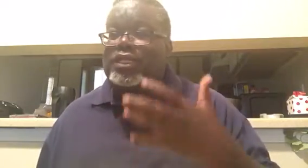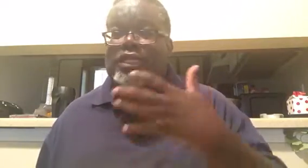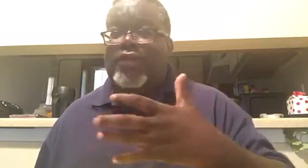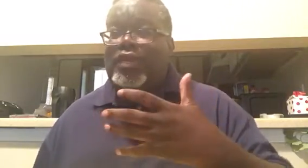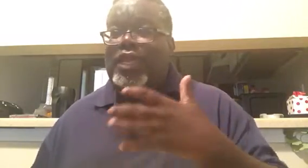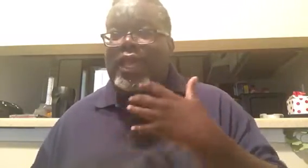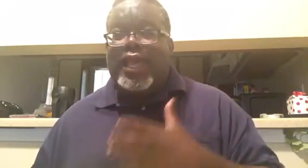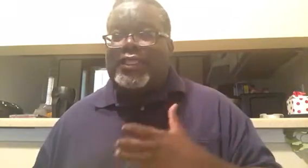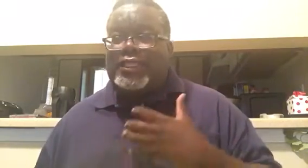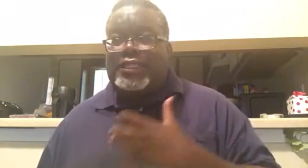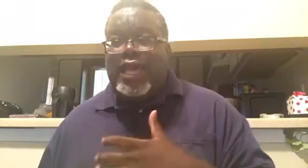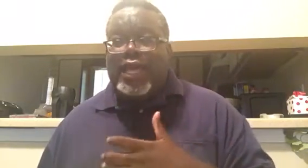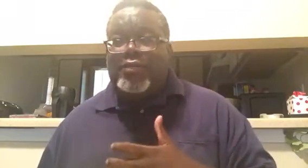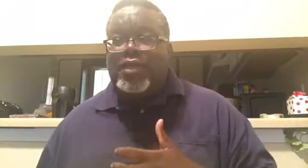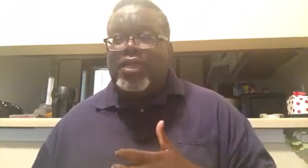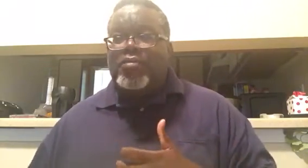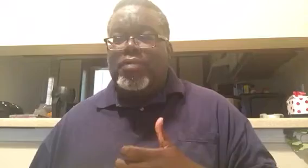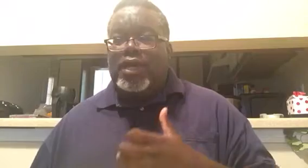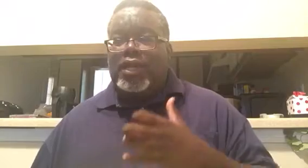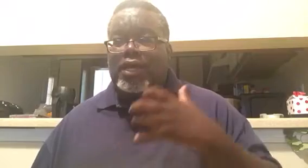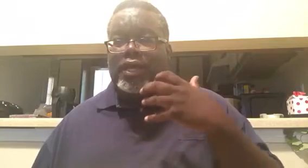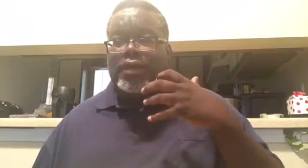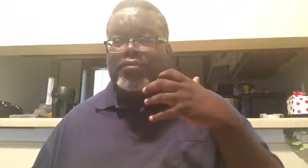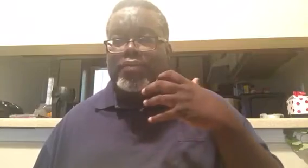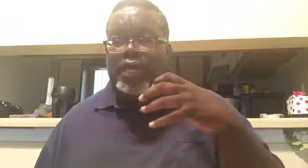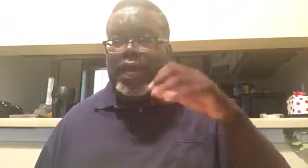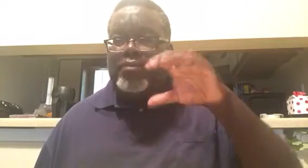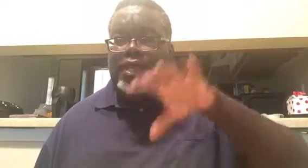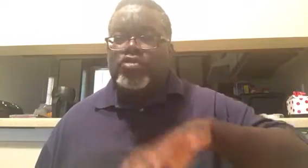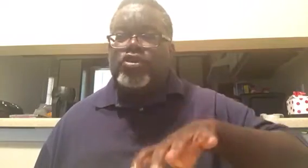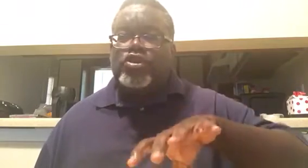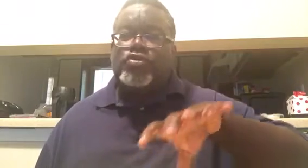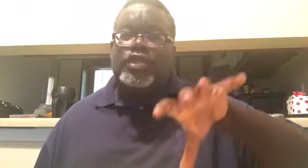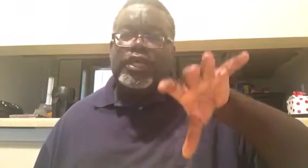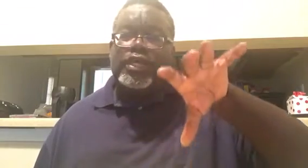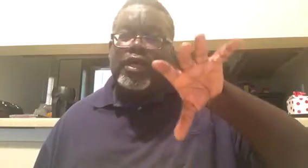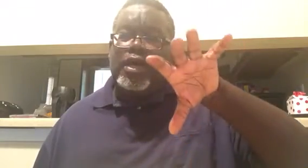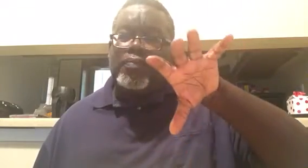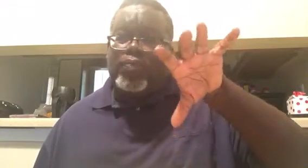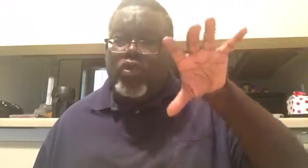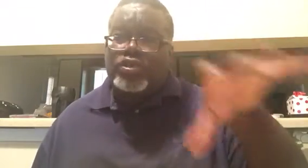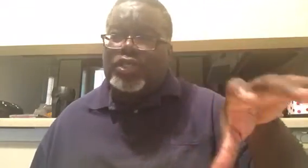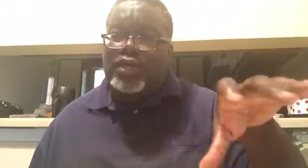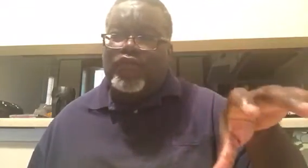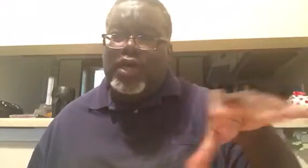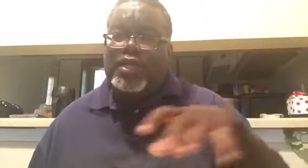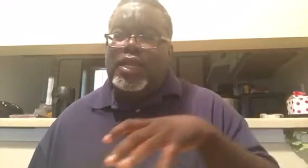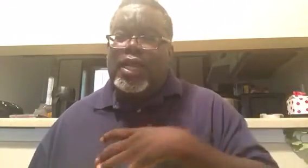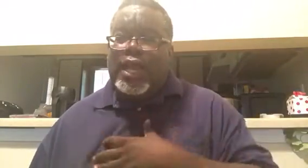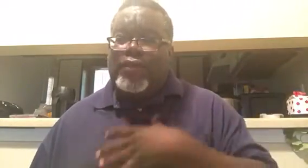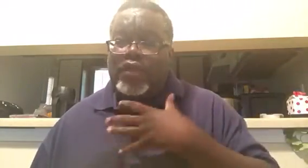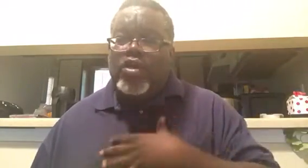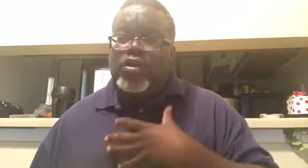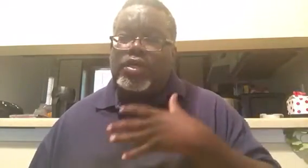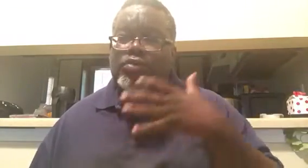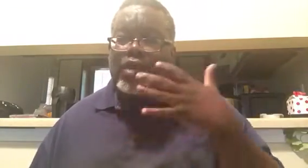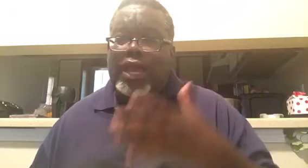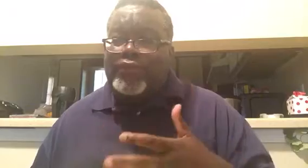just haven't had the time, but, uh, but I'm introducing a portion of what I've learned and what I've